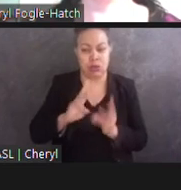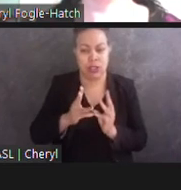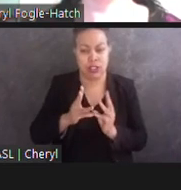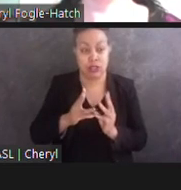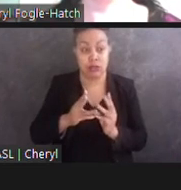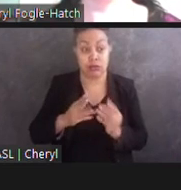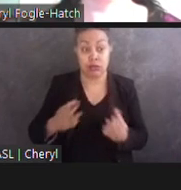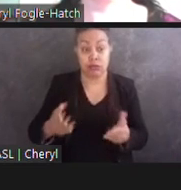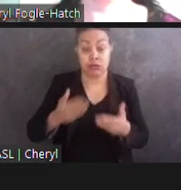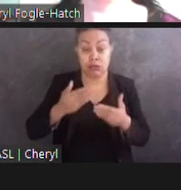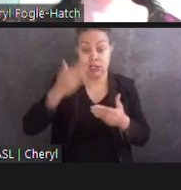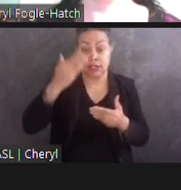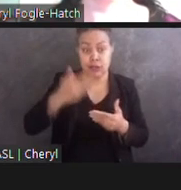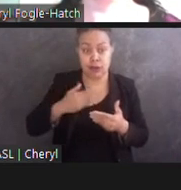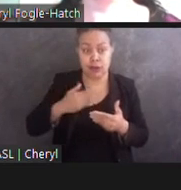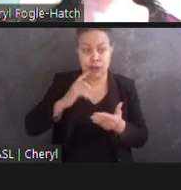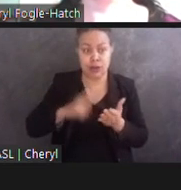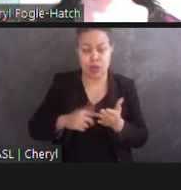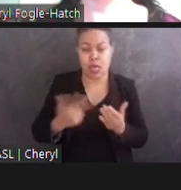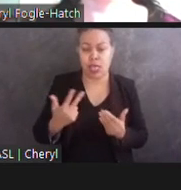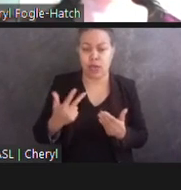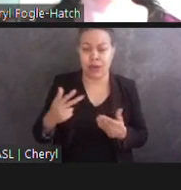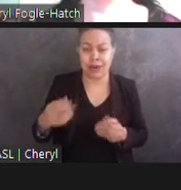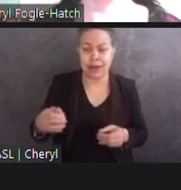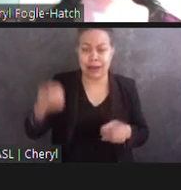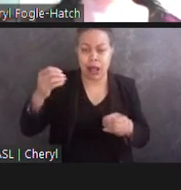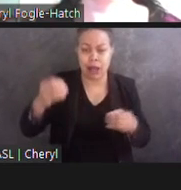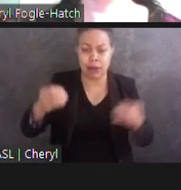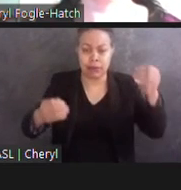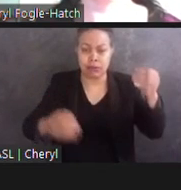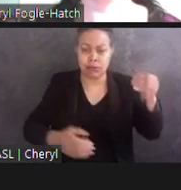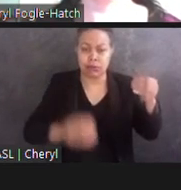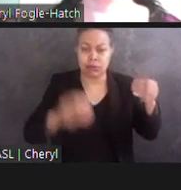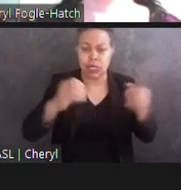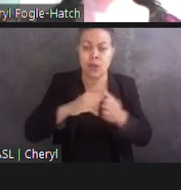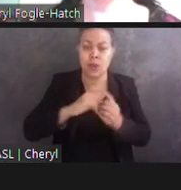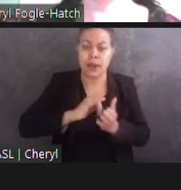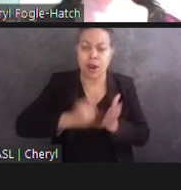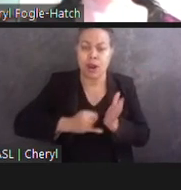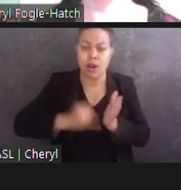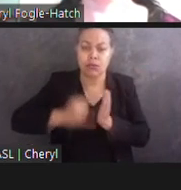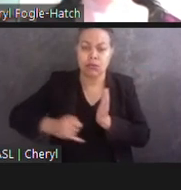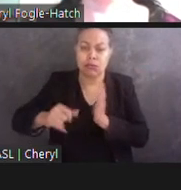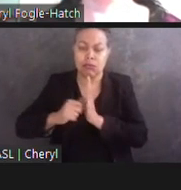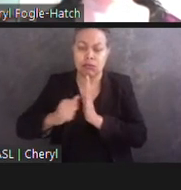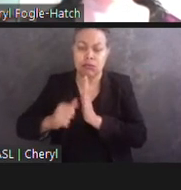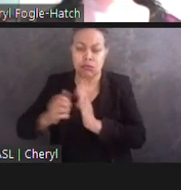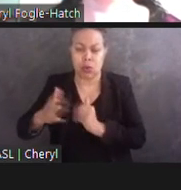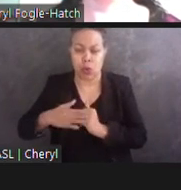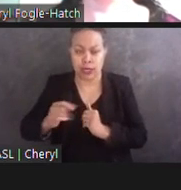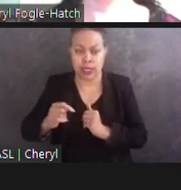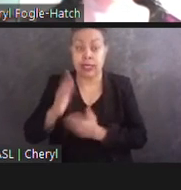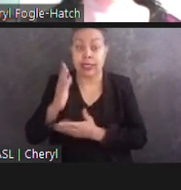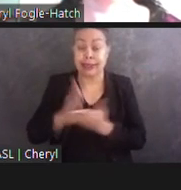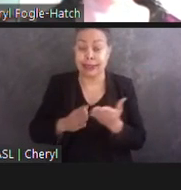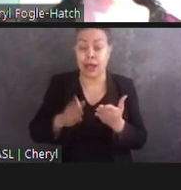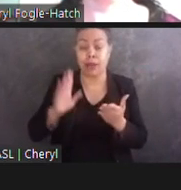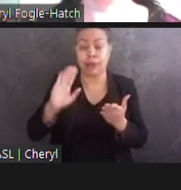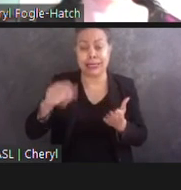you see three cylinder columns that have artistic renderings. Some appear raised or indented. Like the